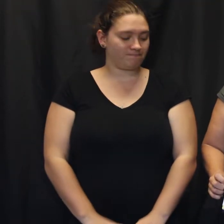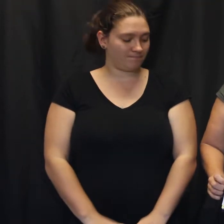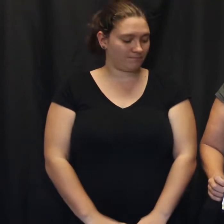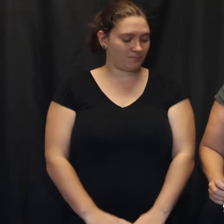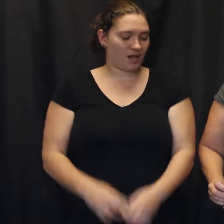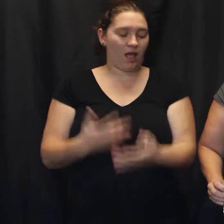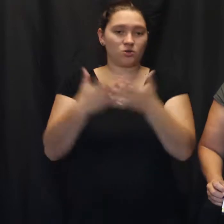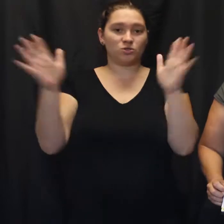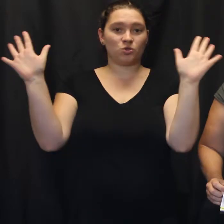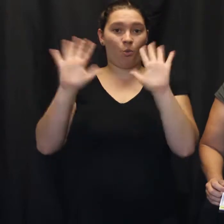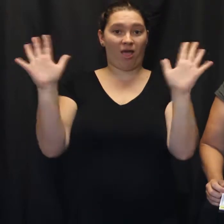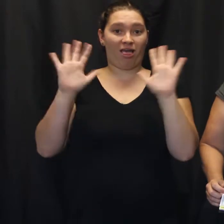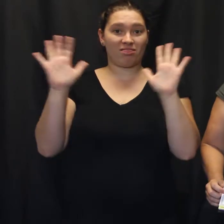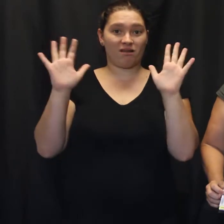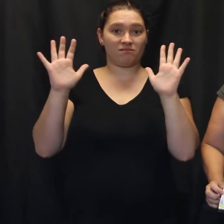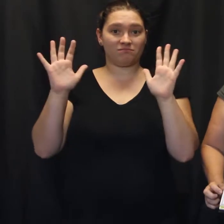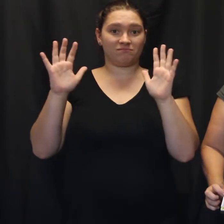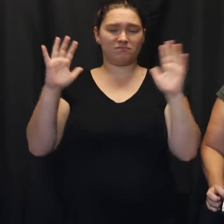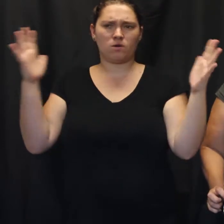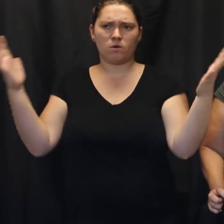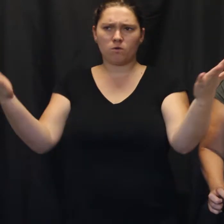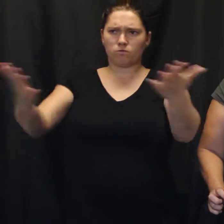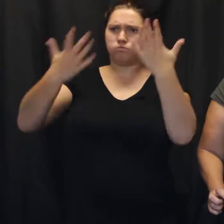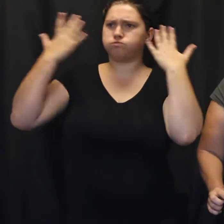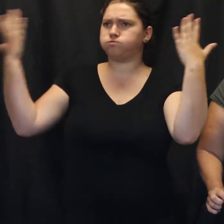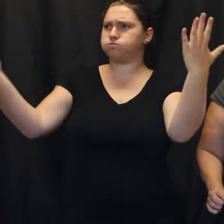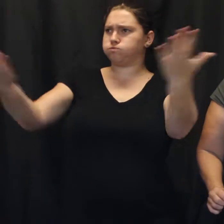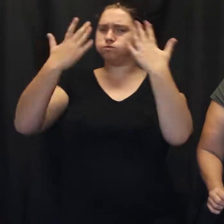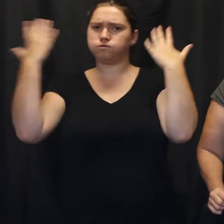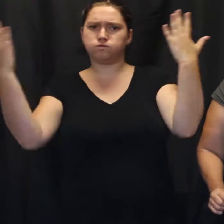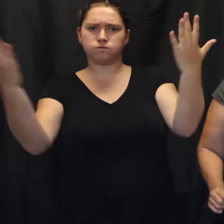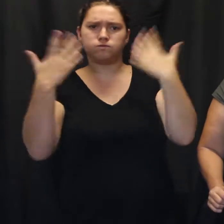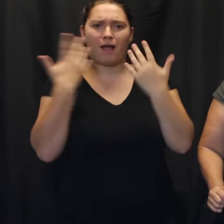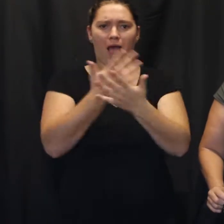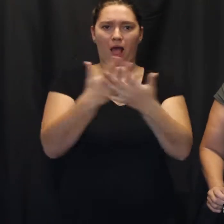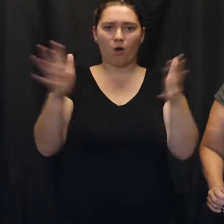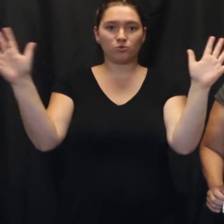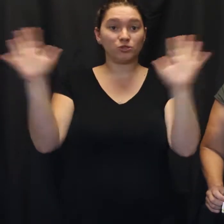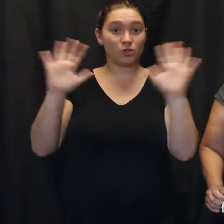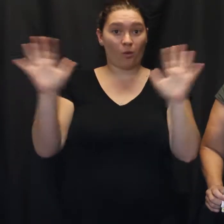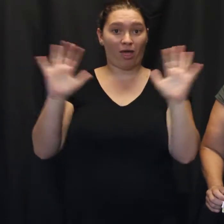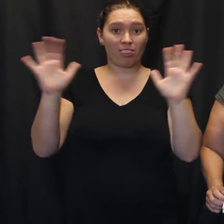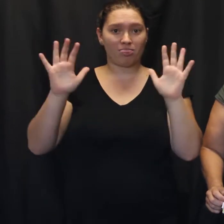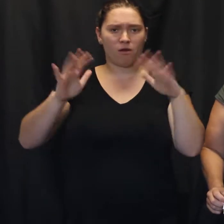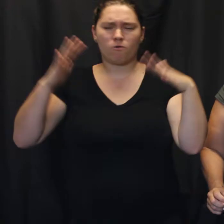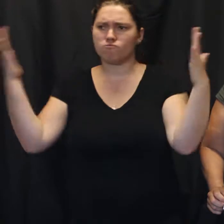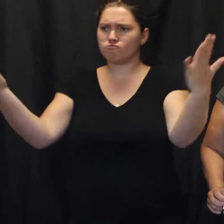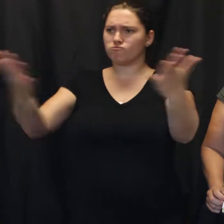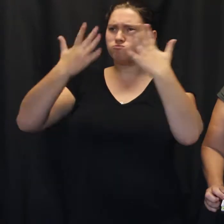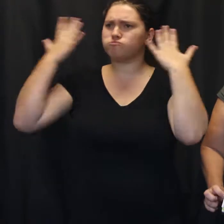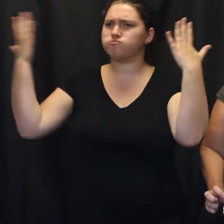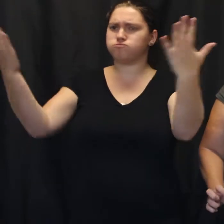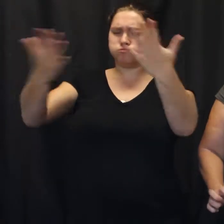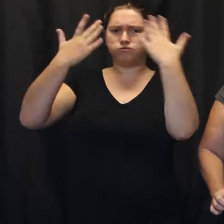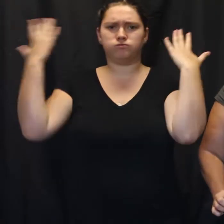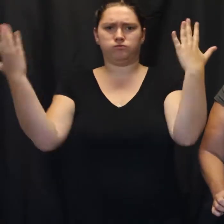How's the weather? It's windy. How's the weather? It's windy.